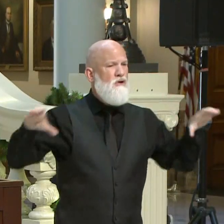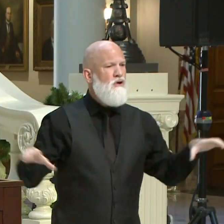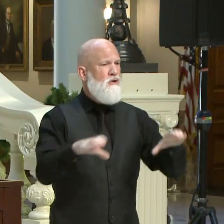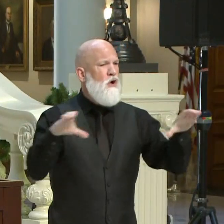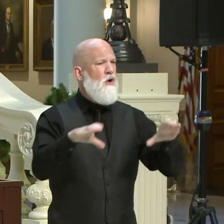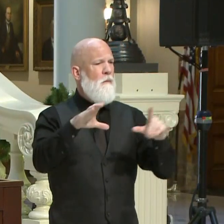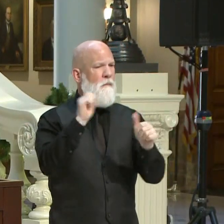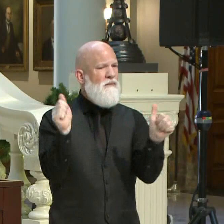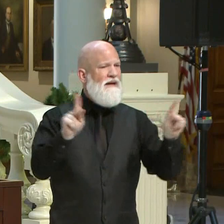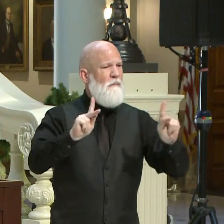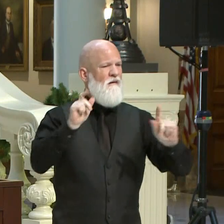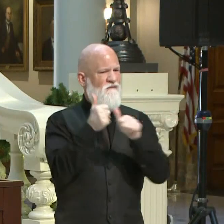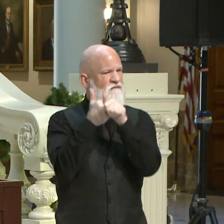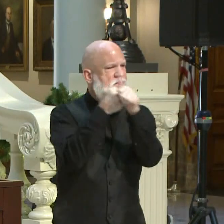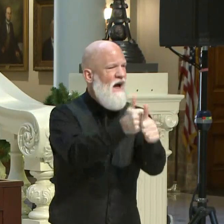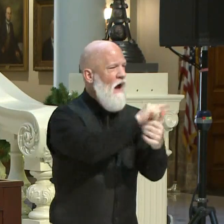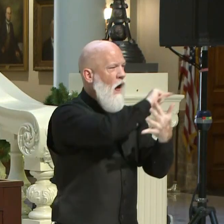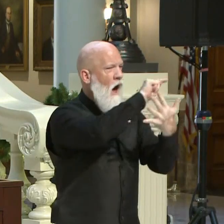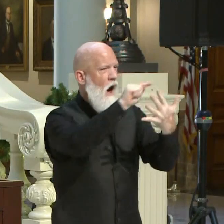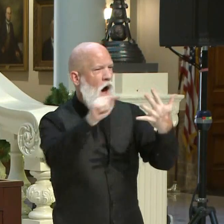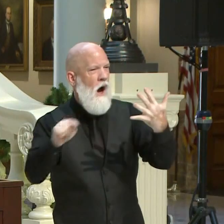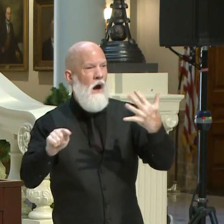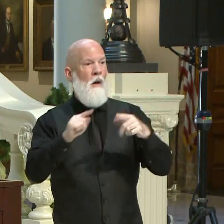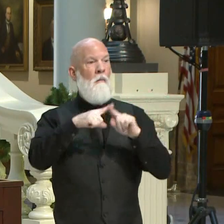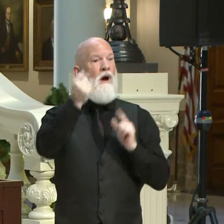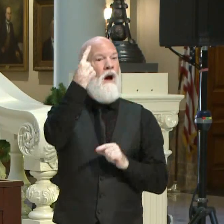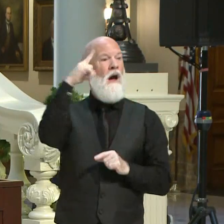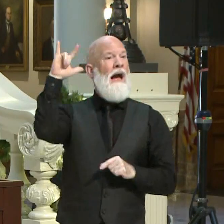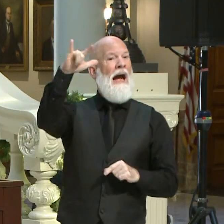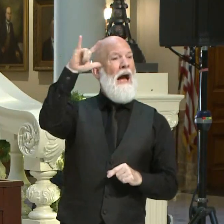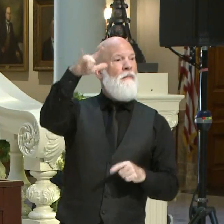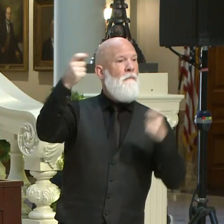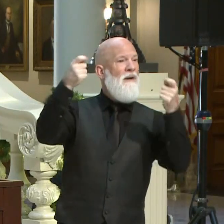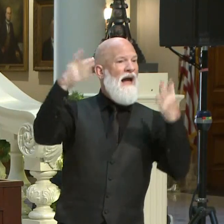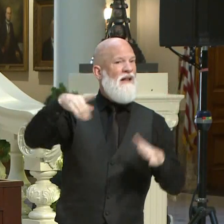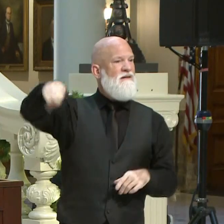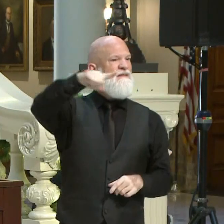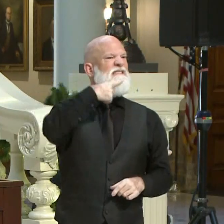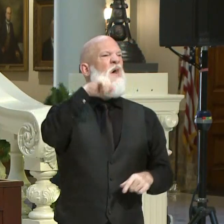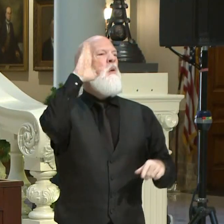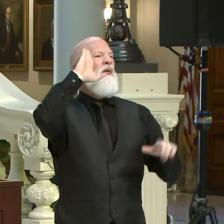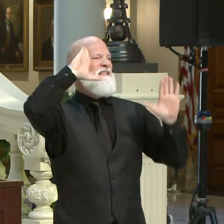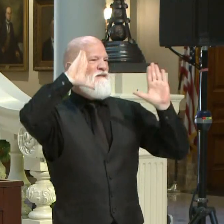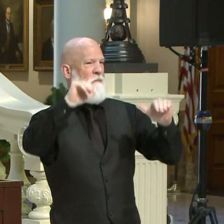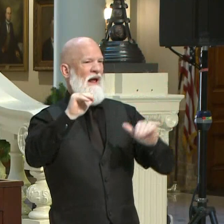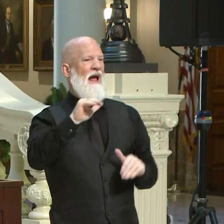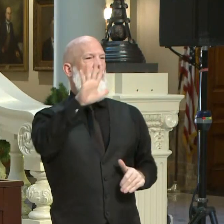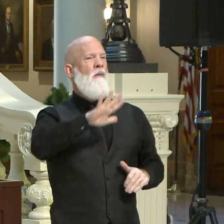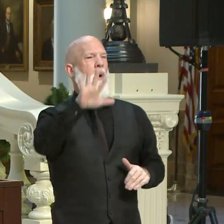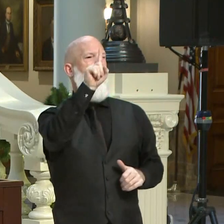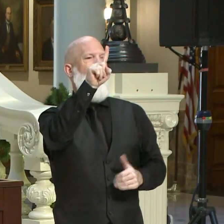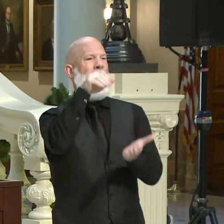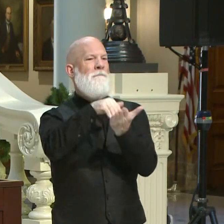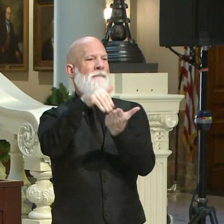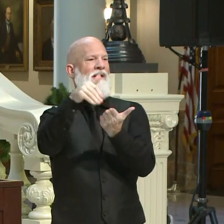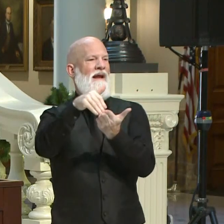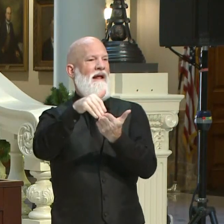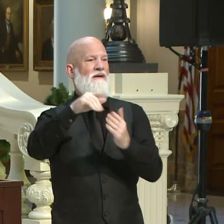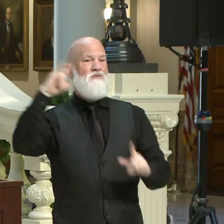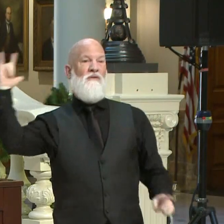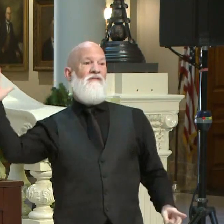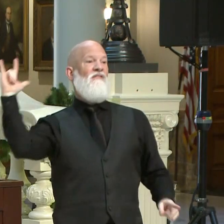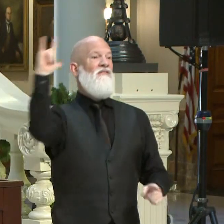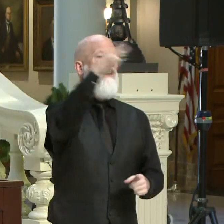airport management yesterday said they expect a million people to fly between now and and this Sunday. How concerned are you that people